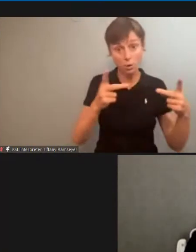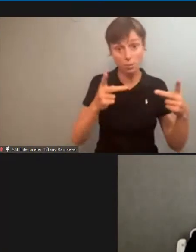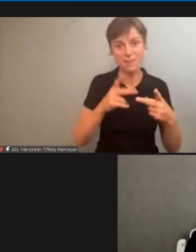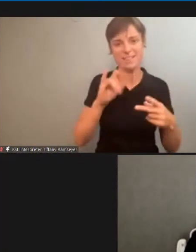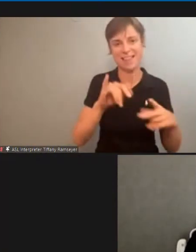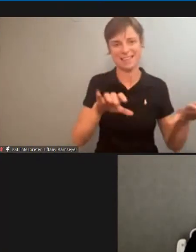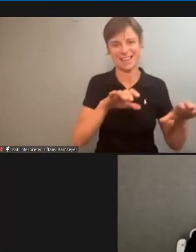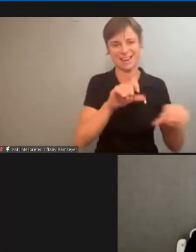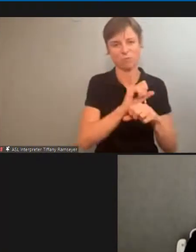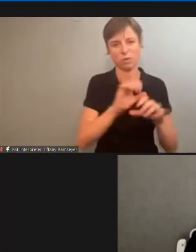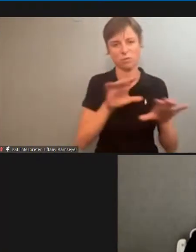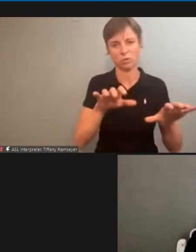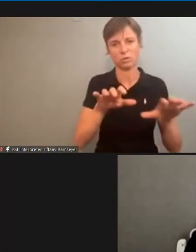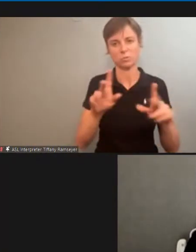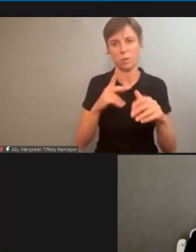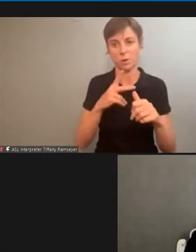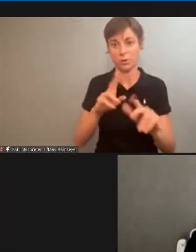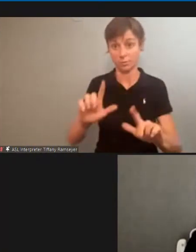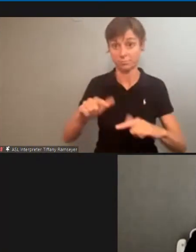workforce primarily.